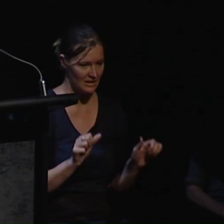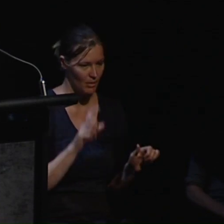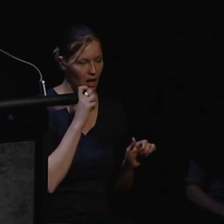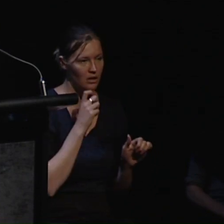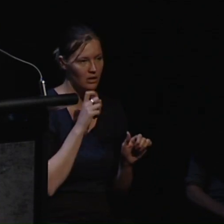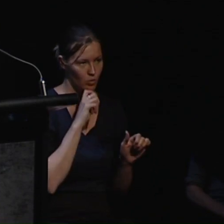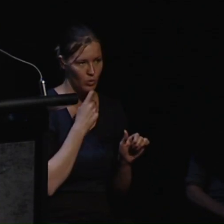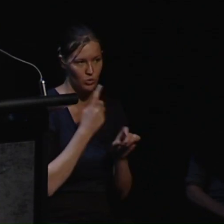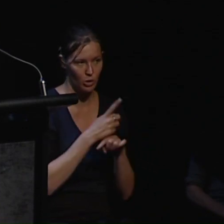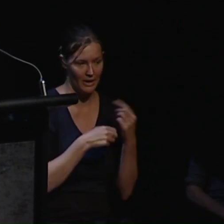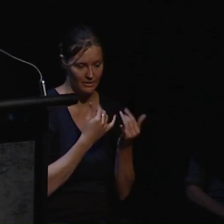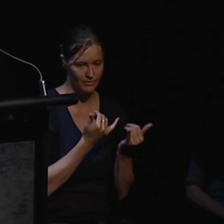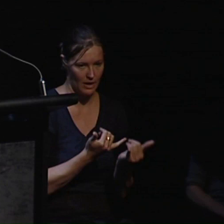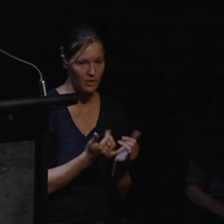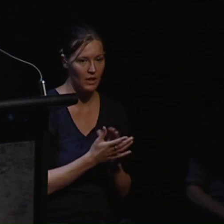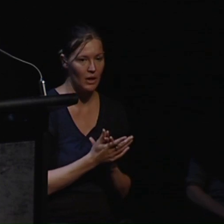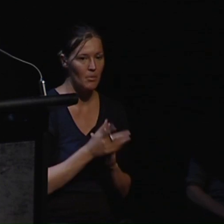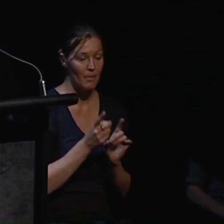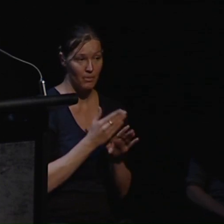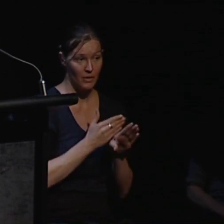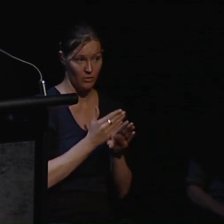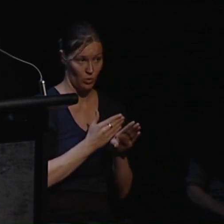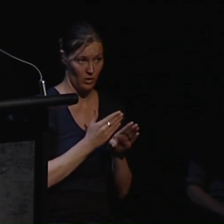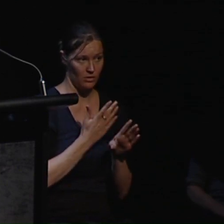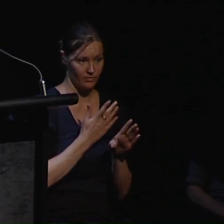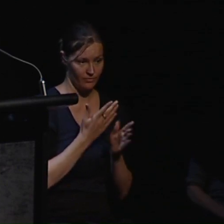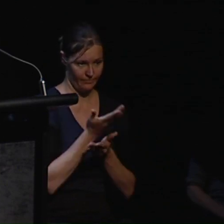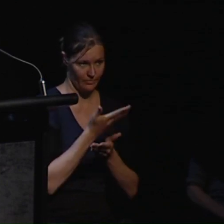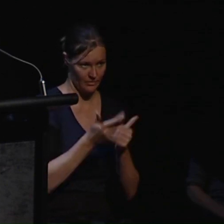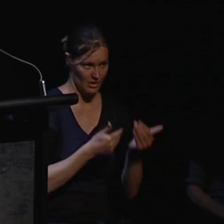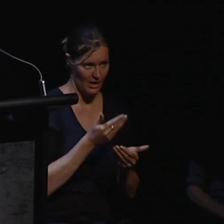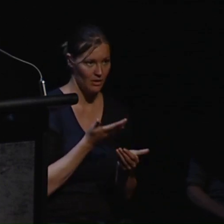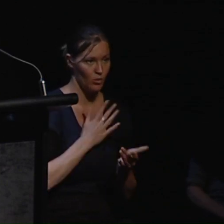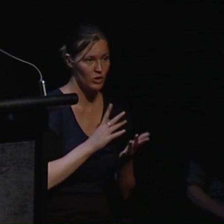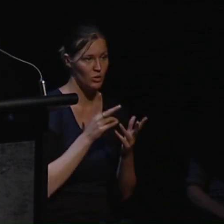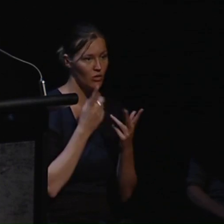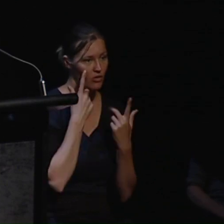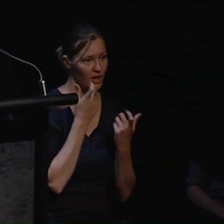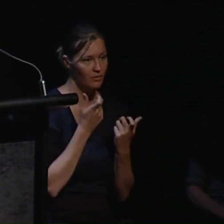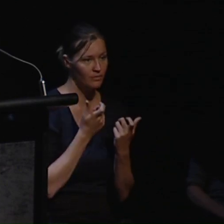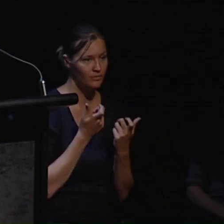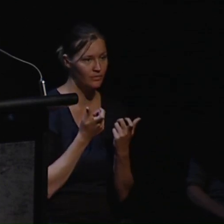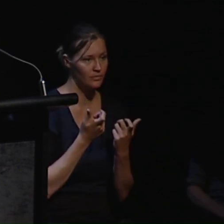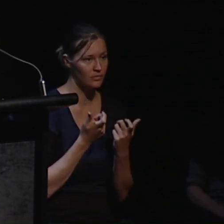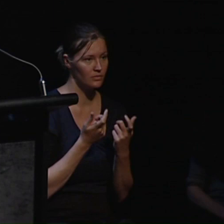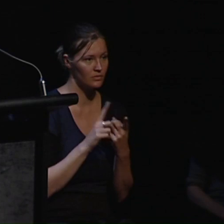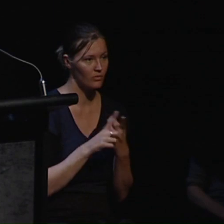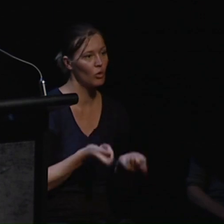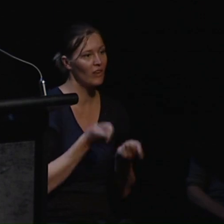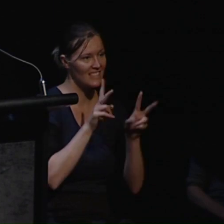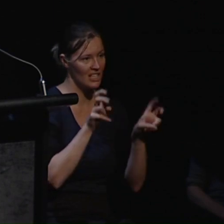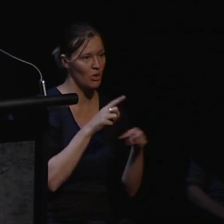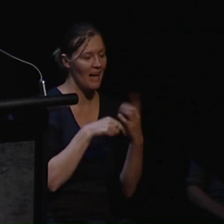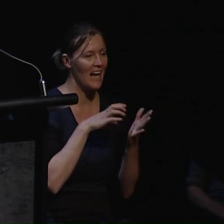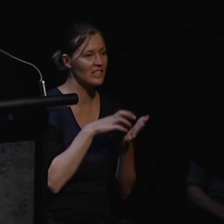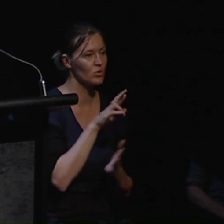features presently but prior to that I would like to explore and let me raise with you the issue of what does